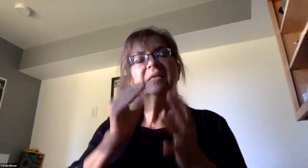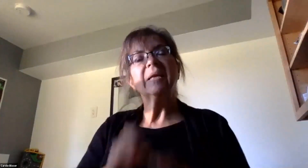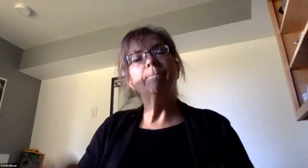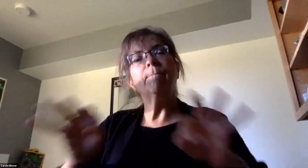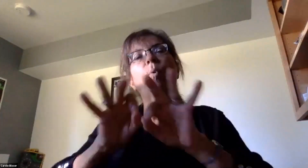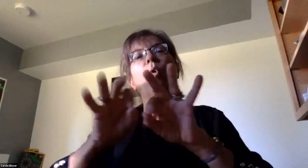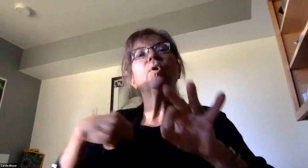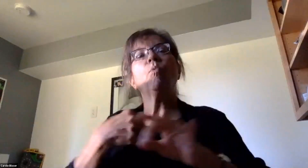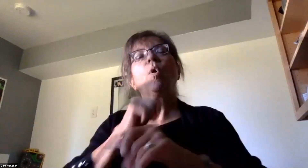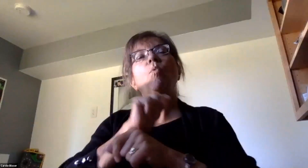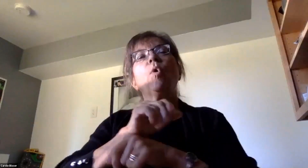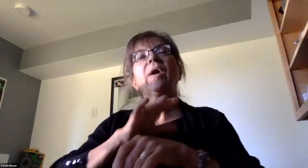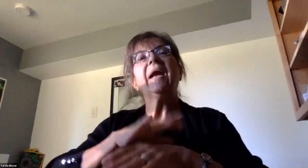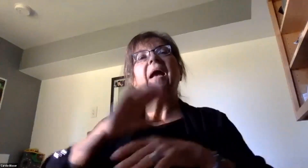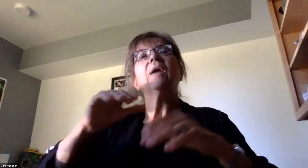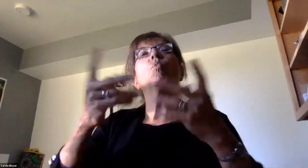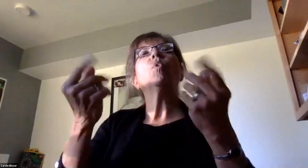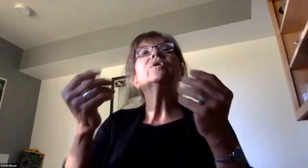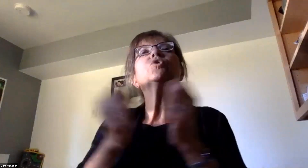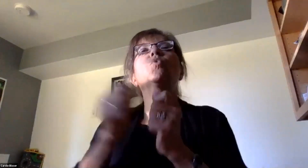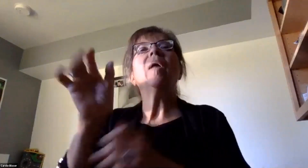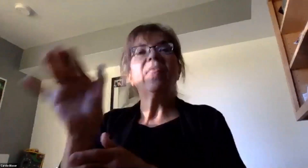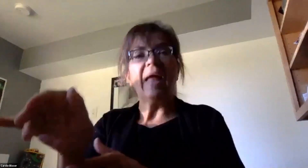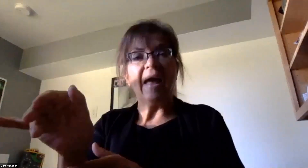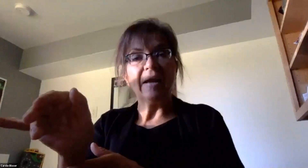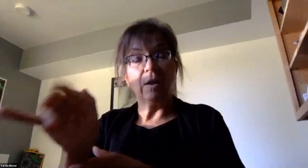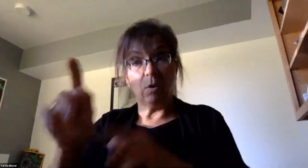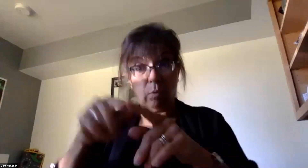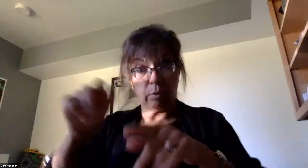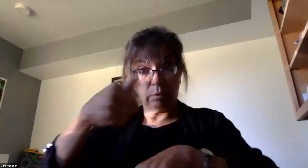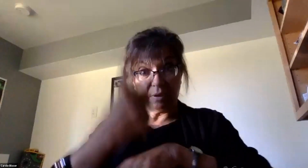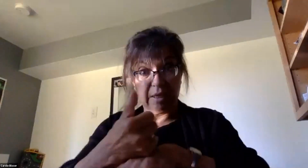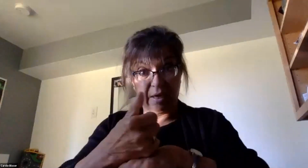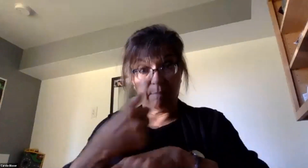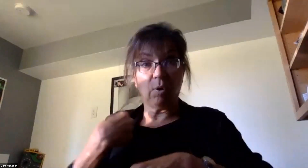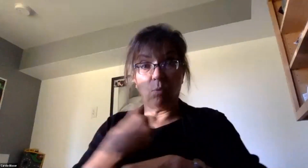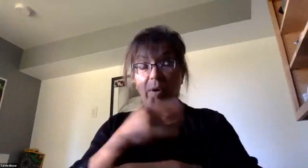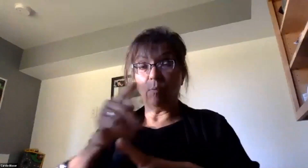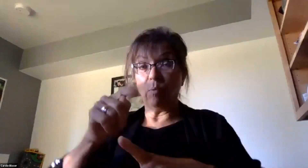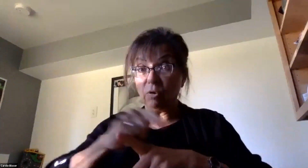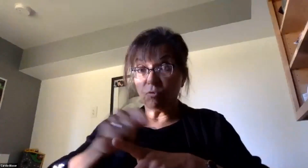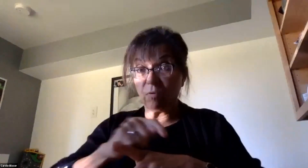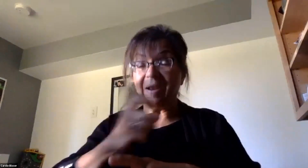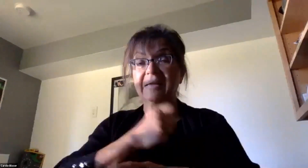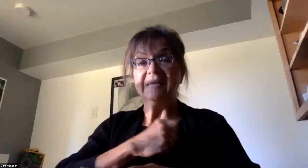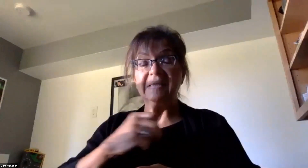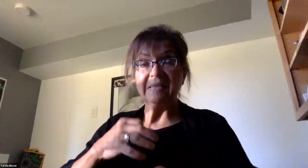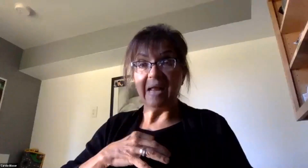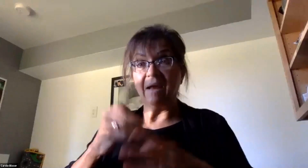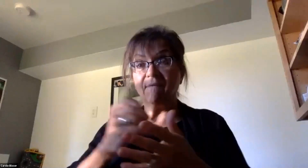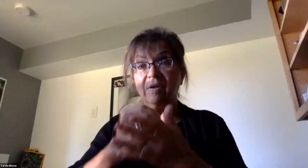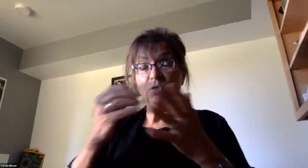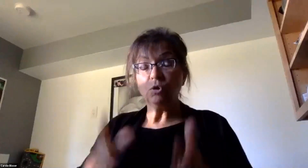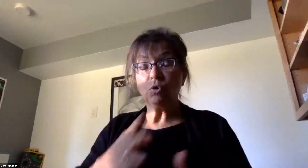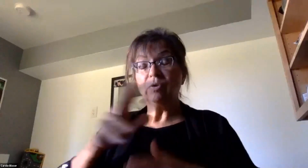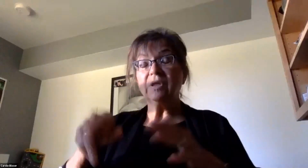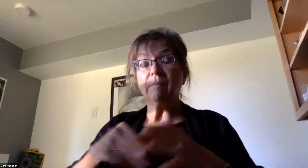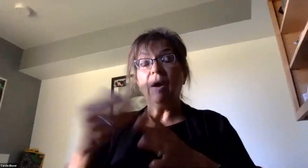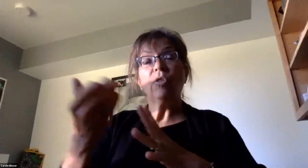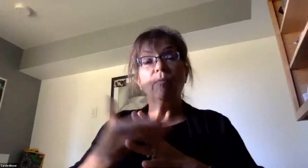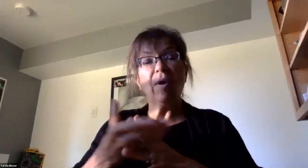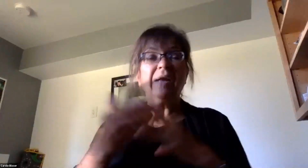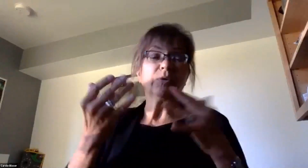plans for implementation. Once established, we will make sure we provide training for staff and students about the breaks and ensure we are still